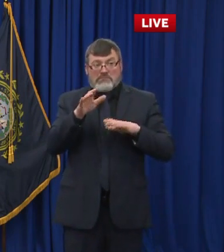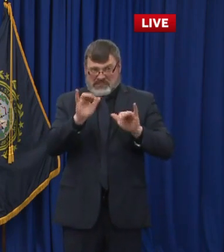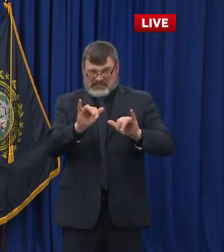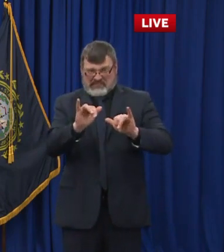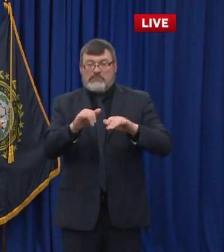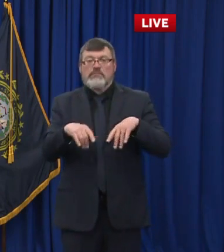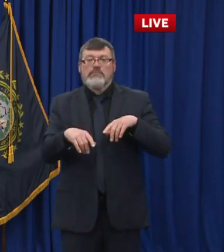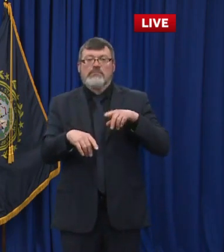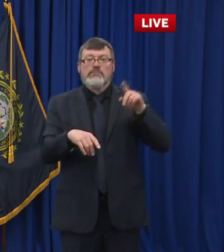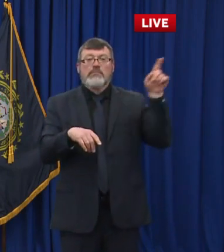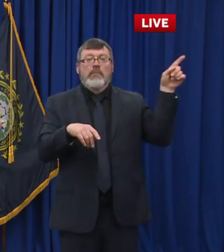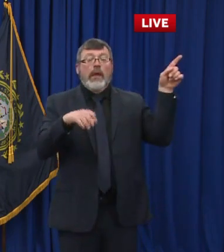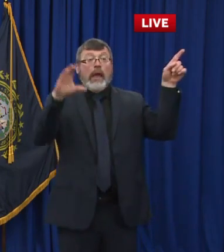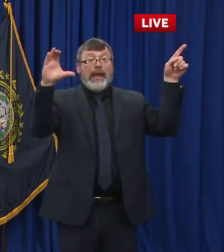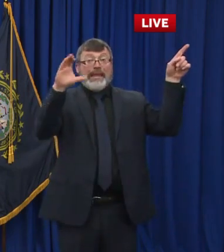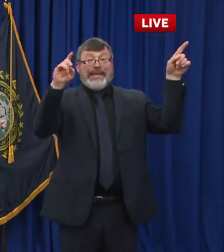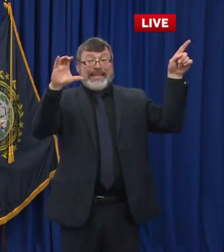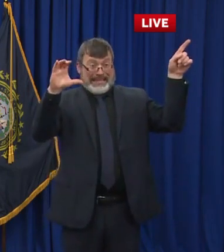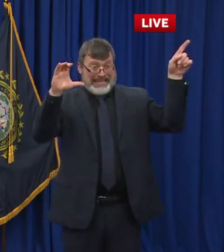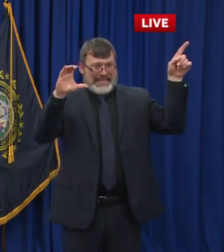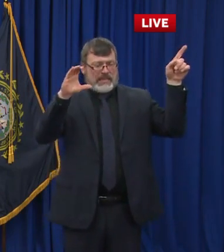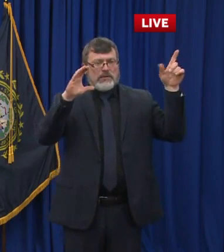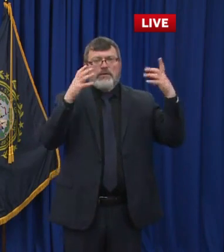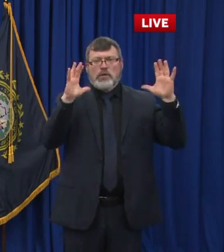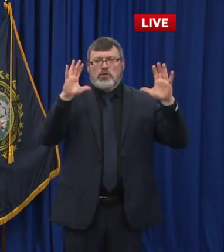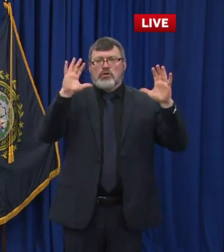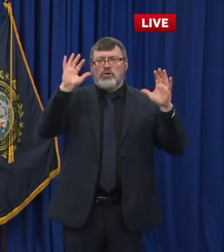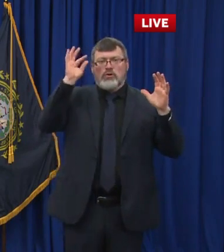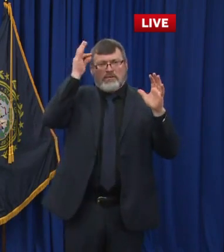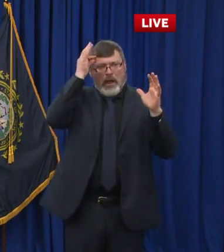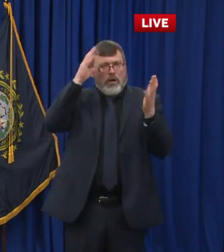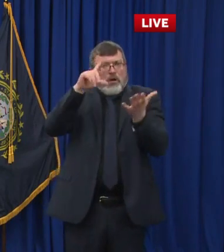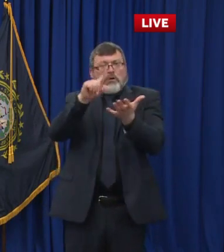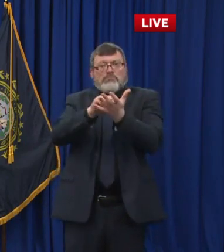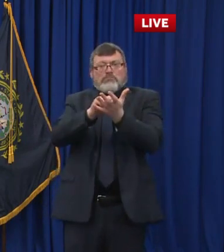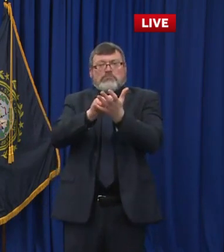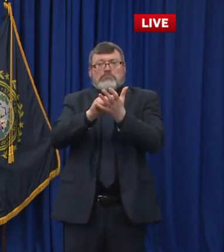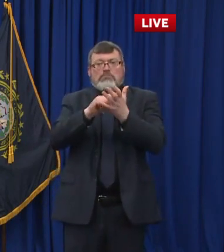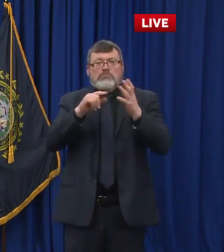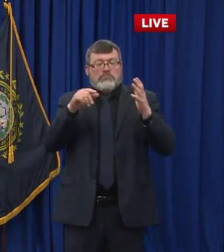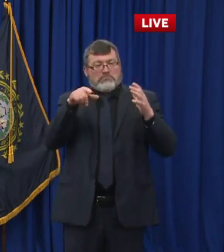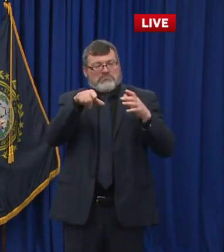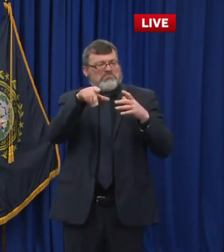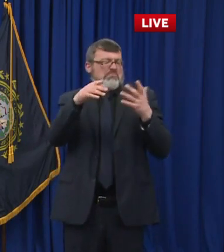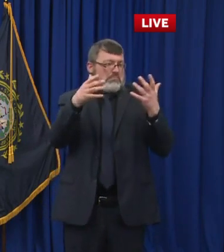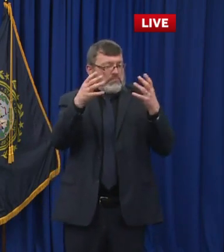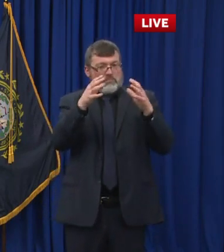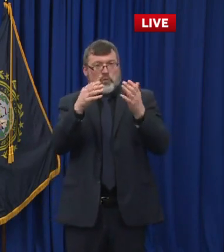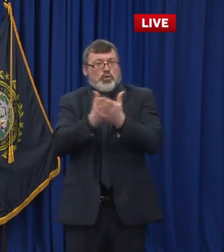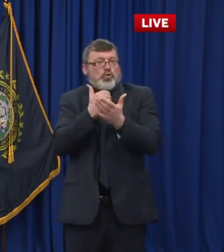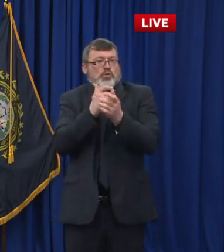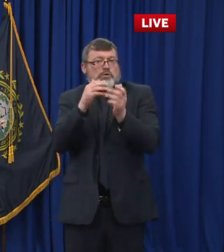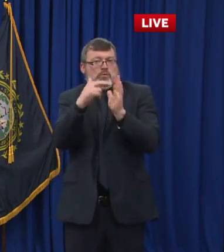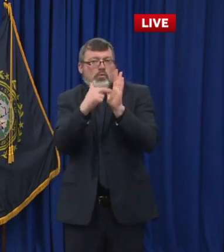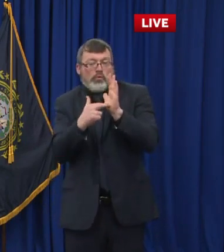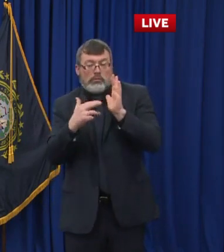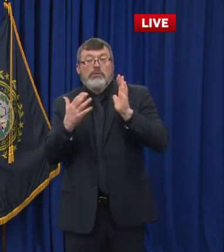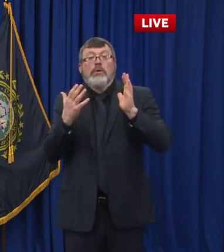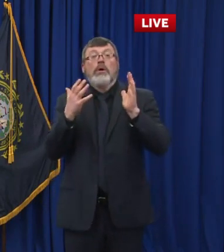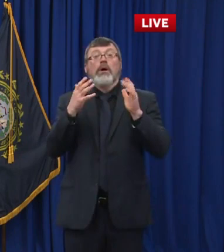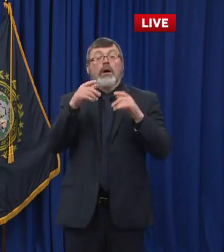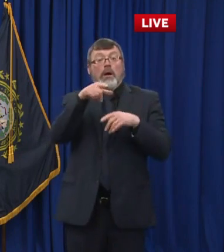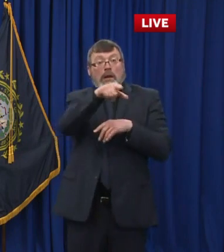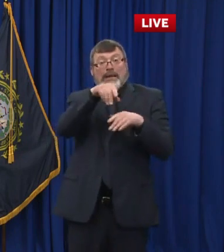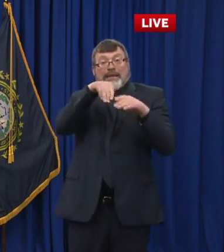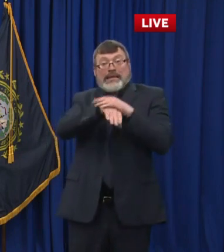individuals are wearing masks, and both individuals are wearing masks that are multi-layered and well fitted, that if one person